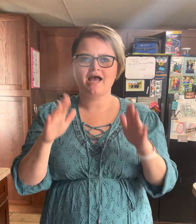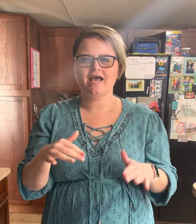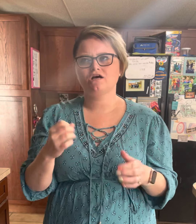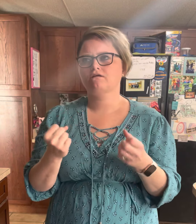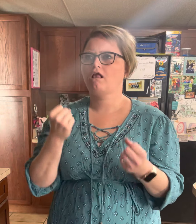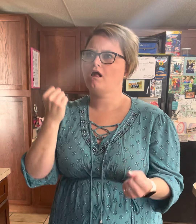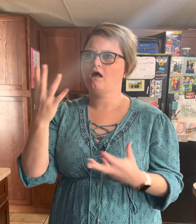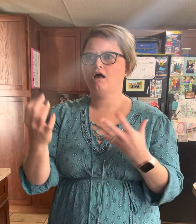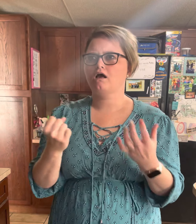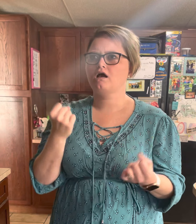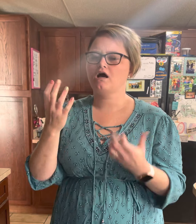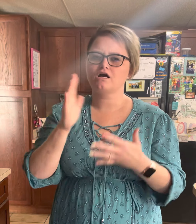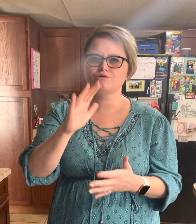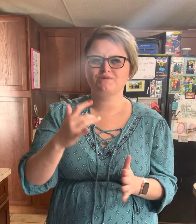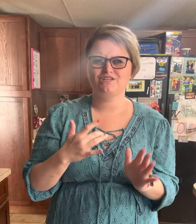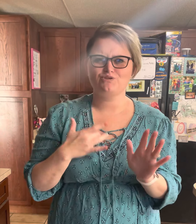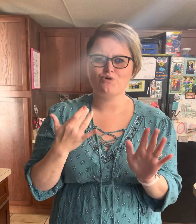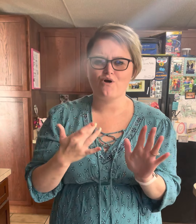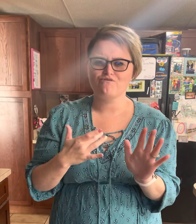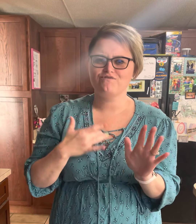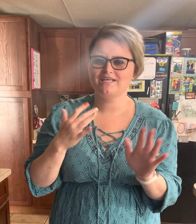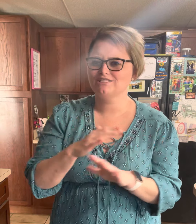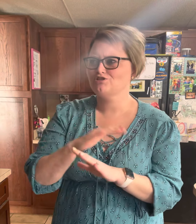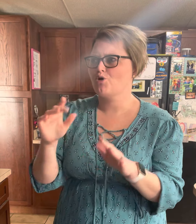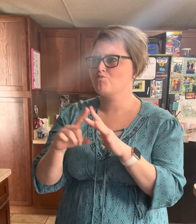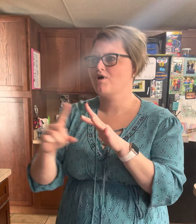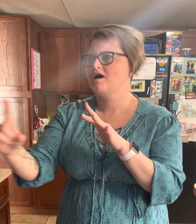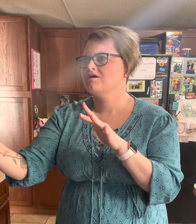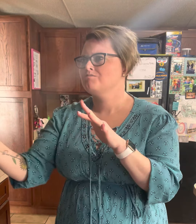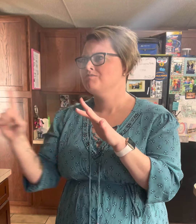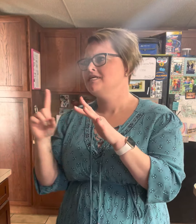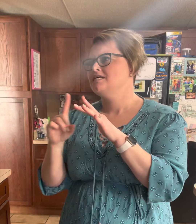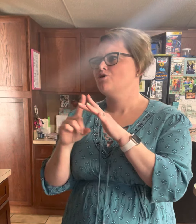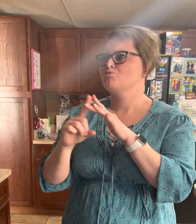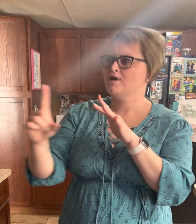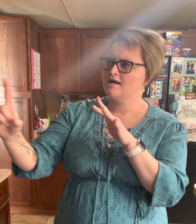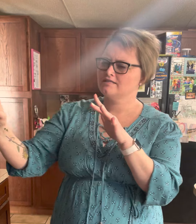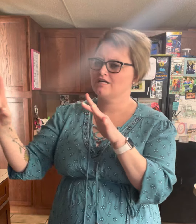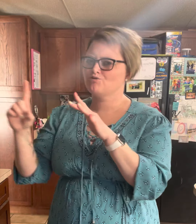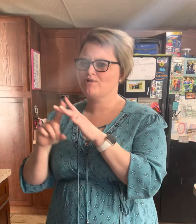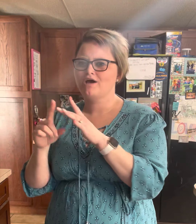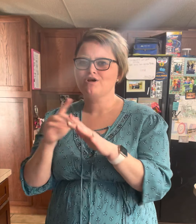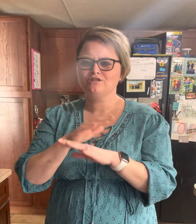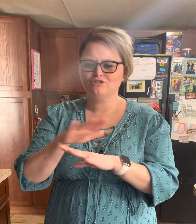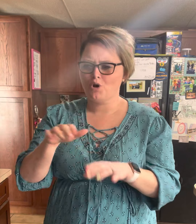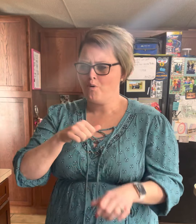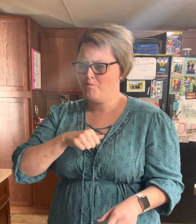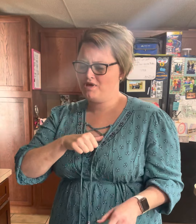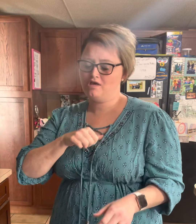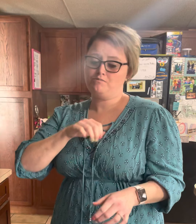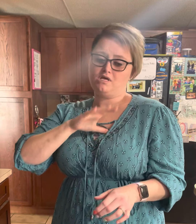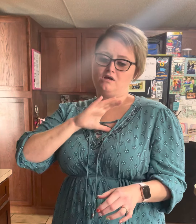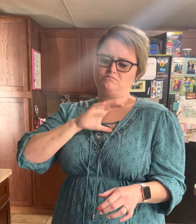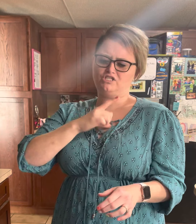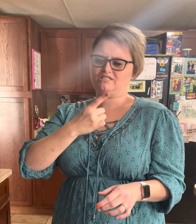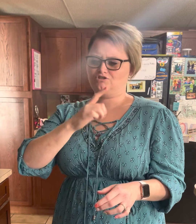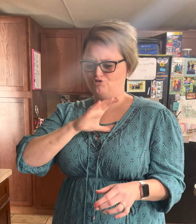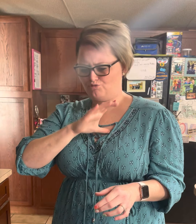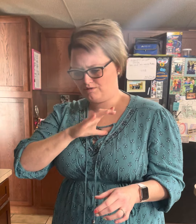house, all caught up in your feelings Don't me round and round Don't fill me up just to